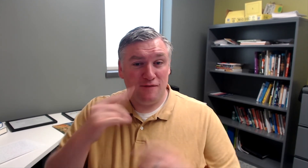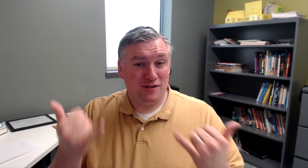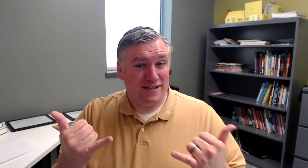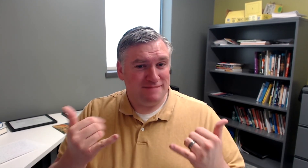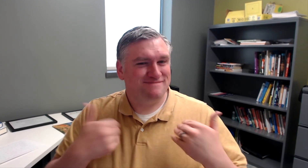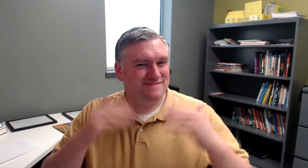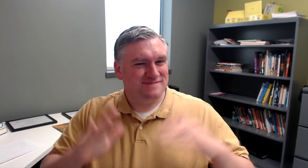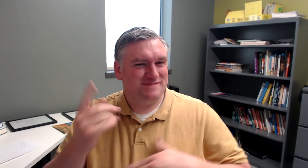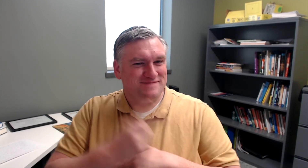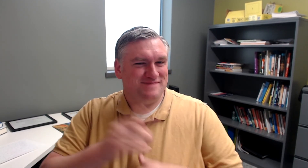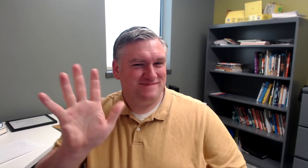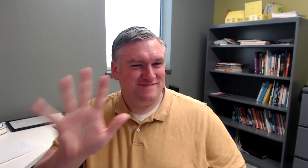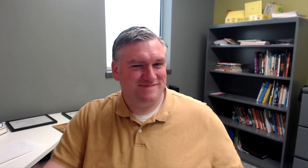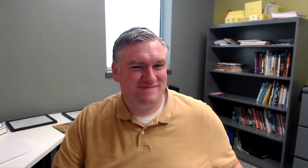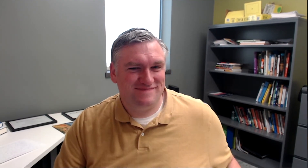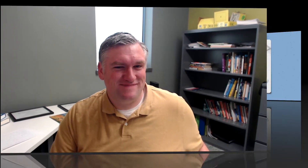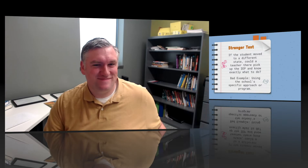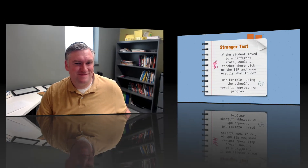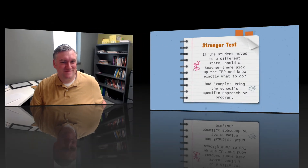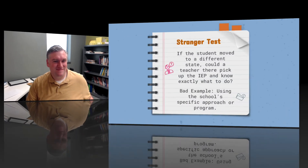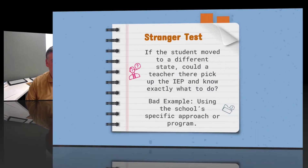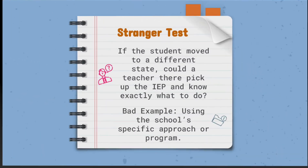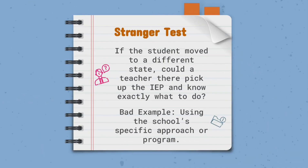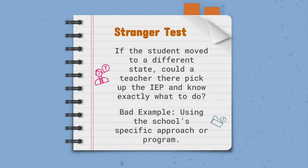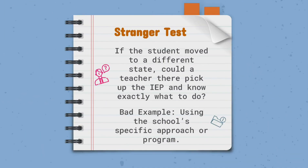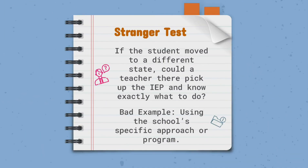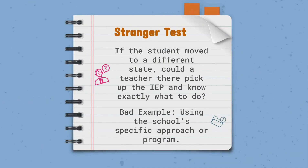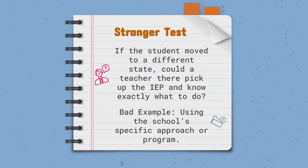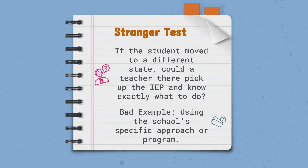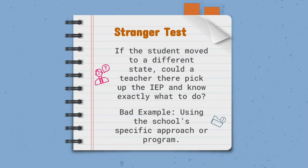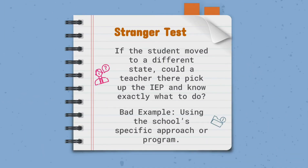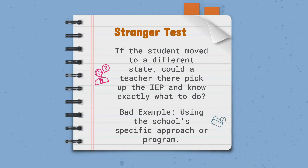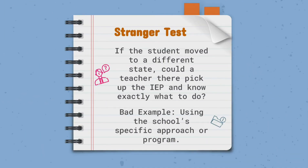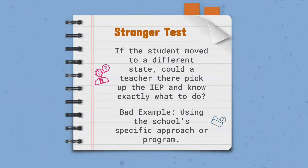tip for today. Have a great day. Thank you.